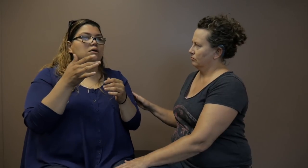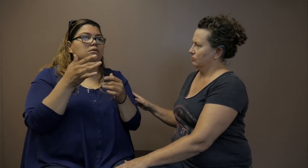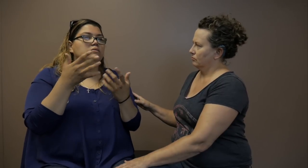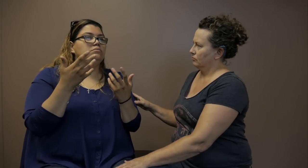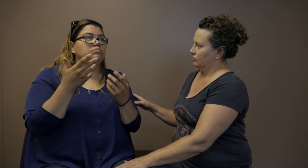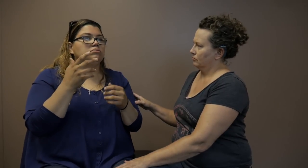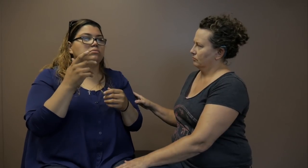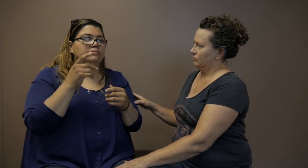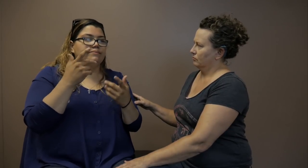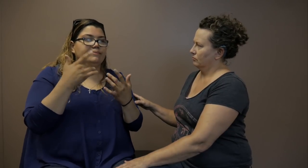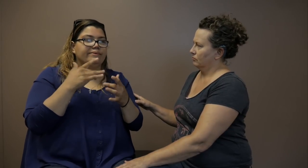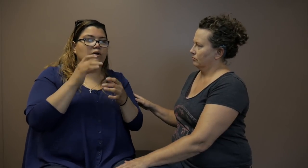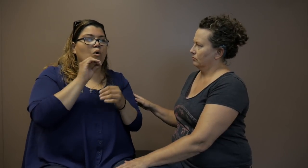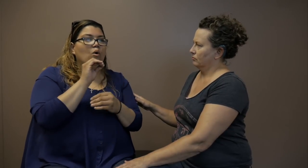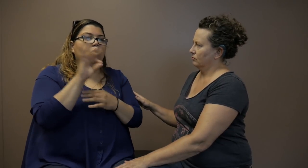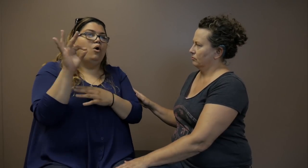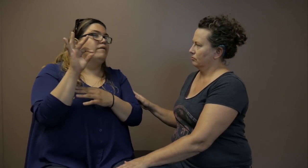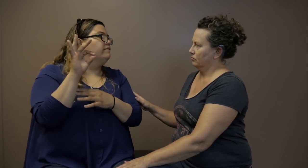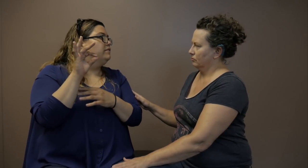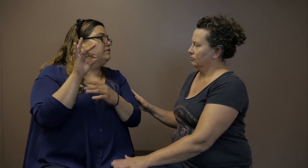without the performance feeling offbeat,